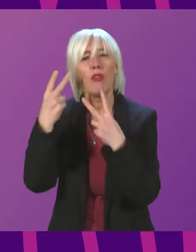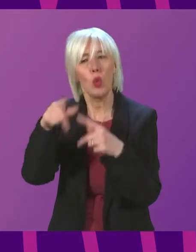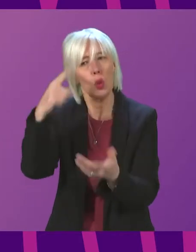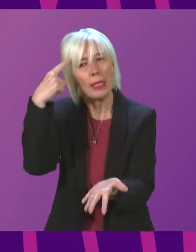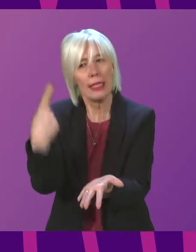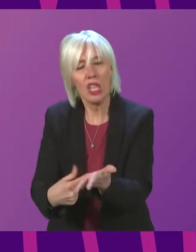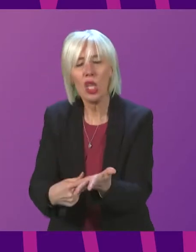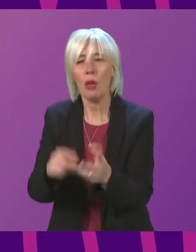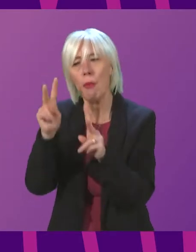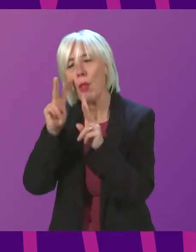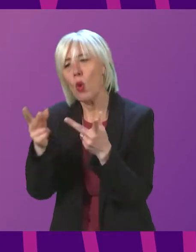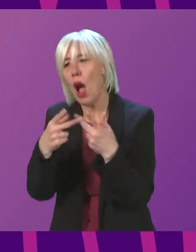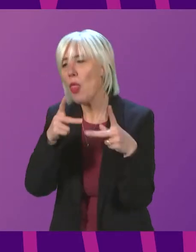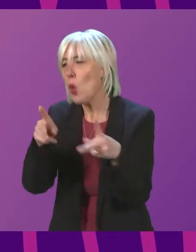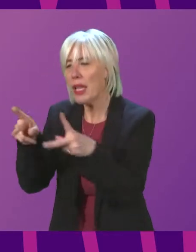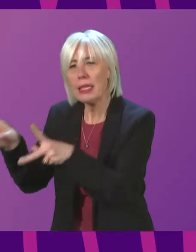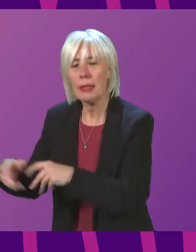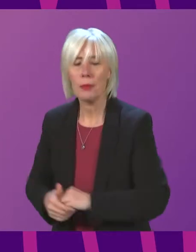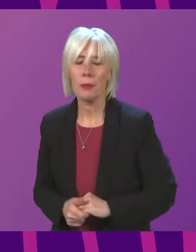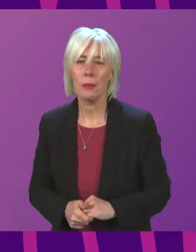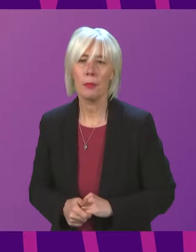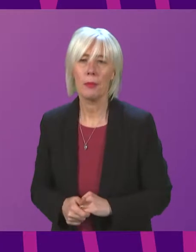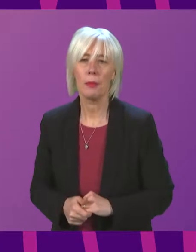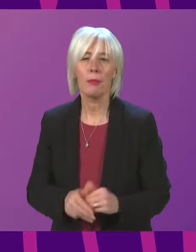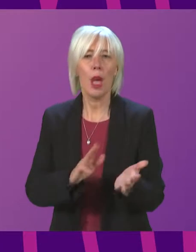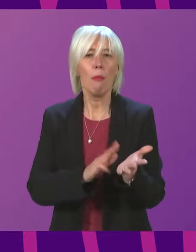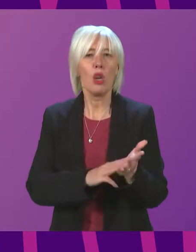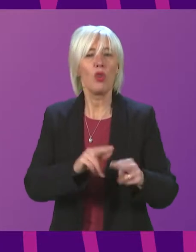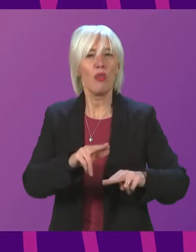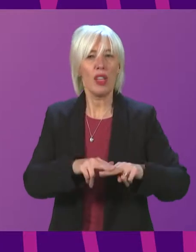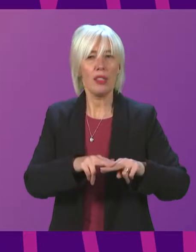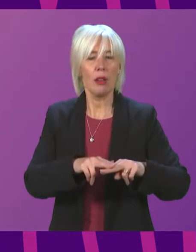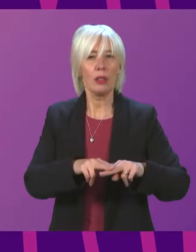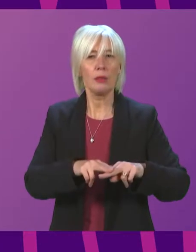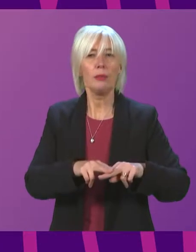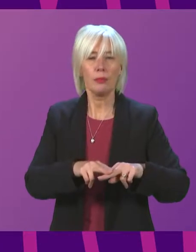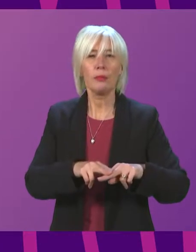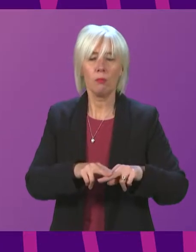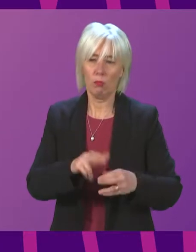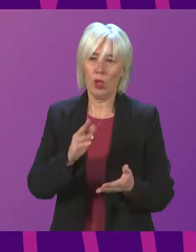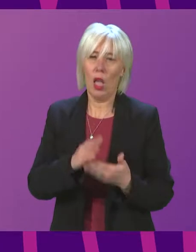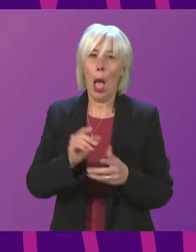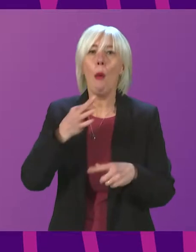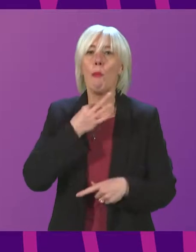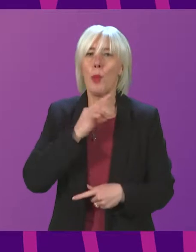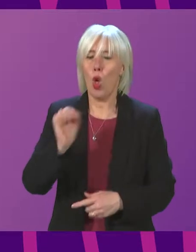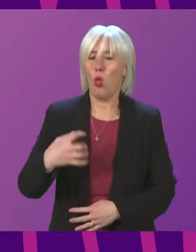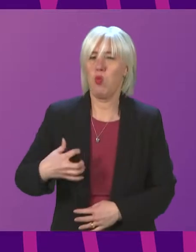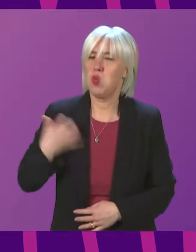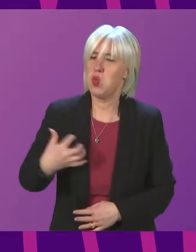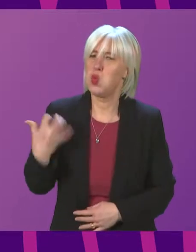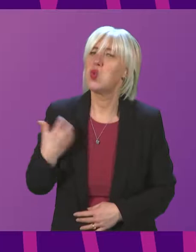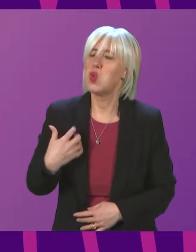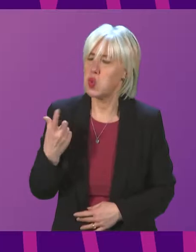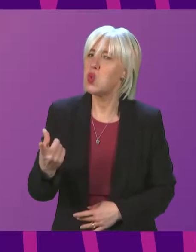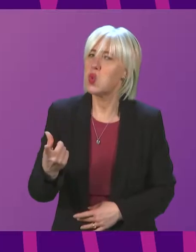take alternative measures. Myrdo Fraser. Myrdo you, Presiding Officer. There is real anger in Perth at this move by